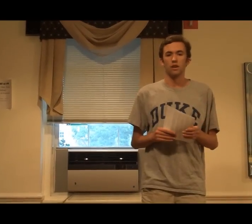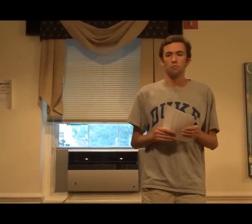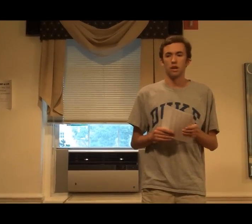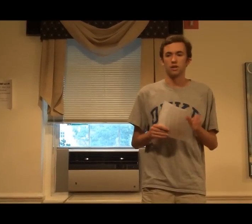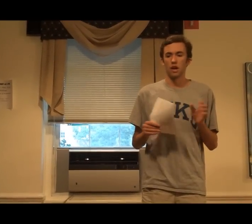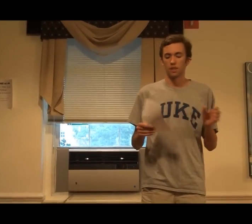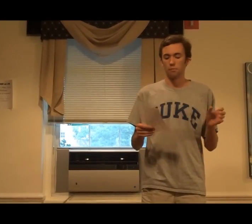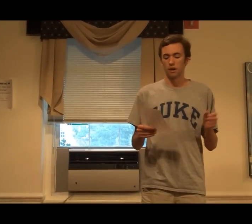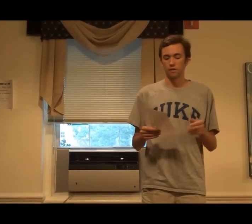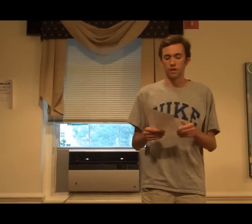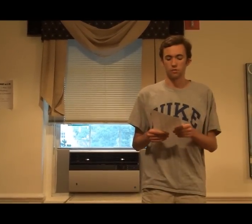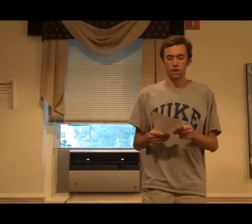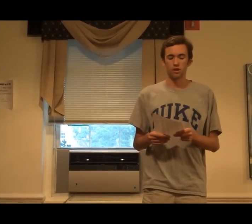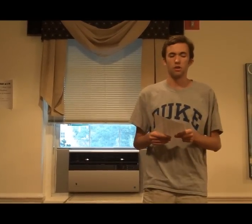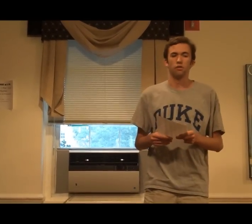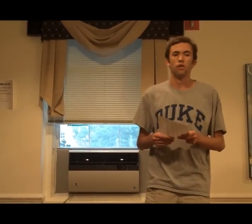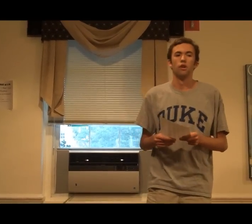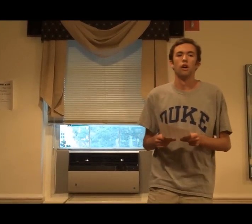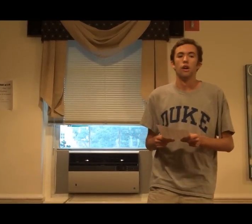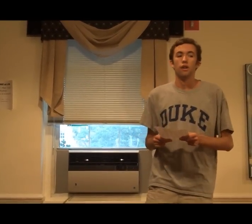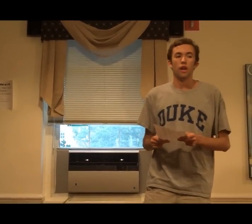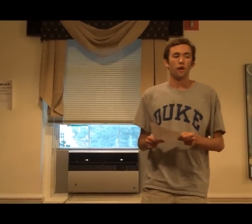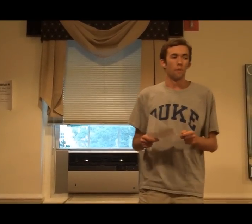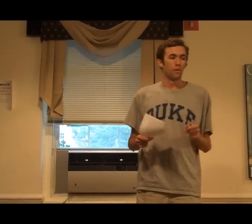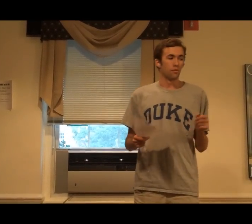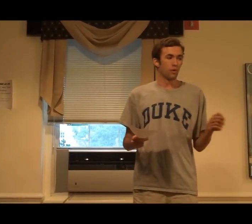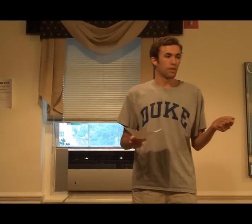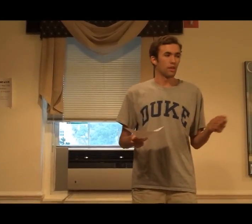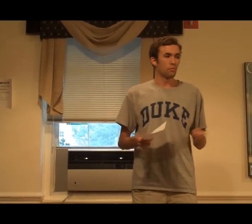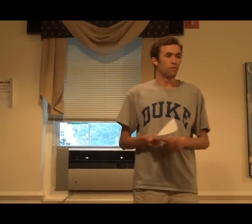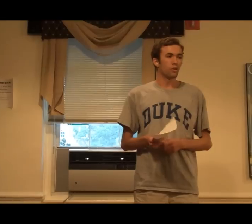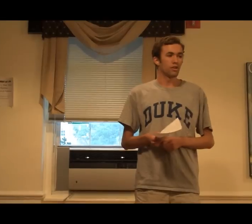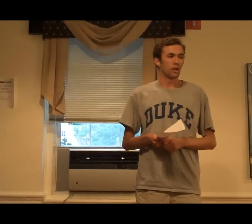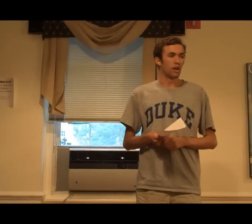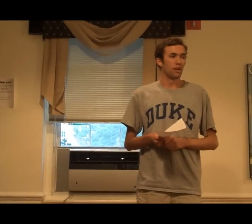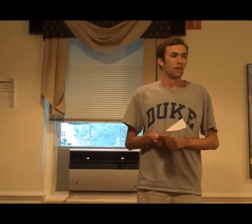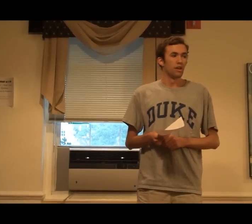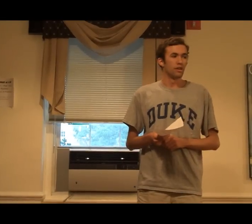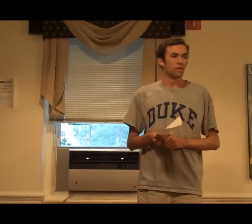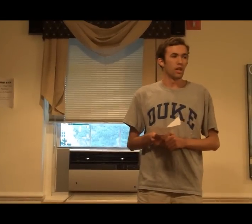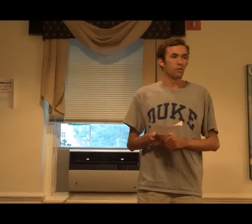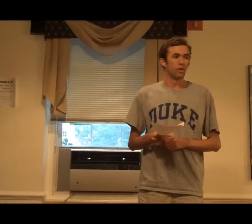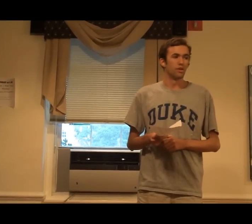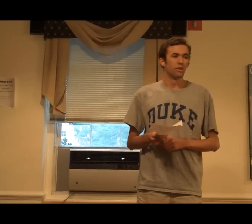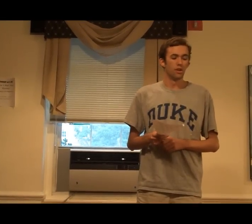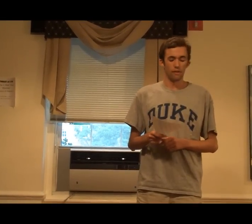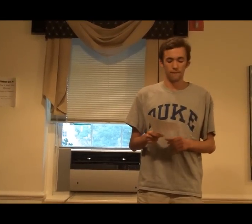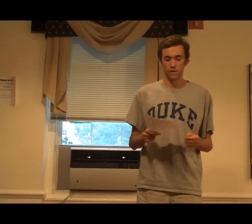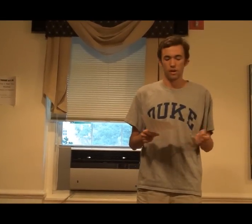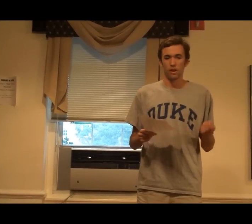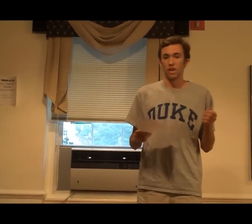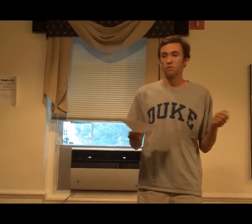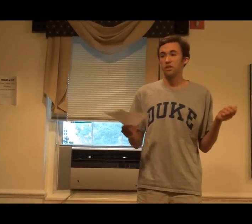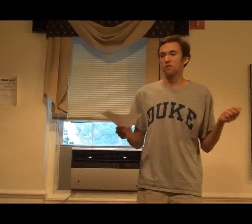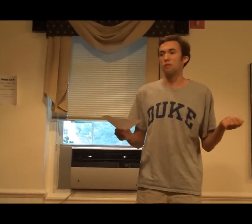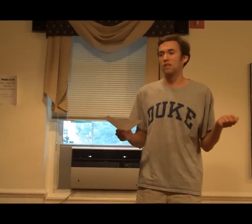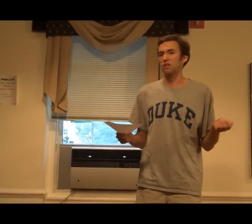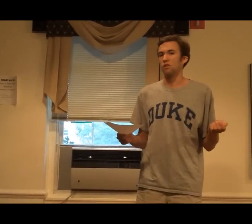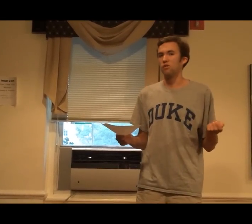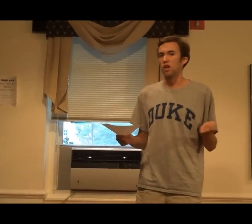but it's not a matter of things we can do. Now, the one thing that I'll be focusing on is language. Language is amazing when you think